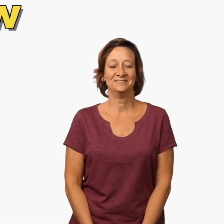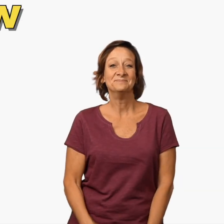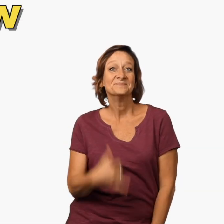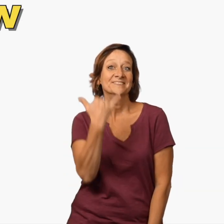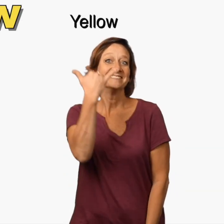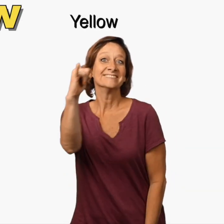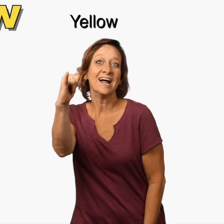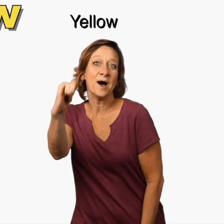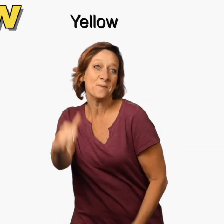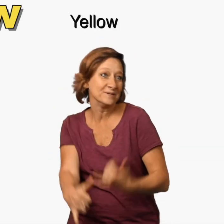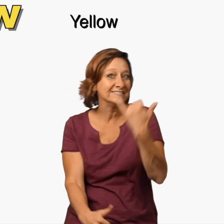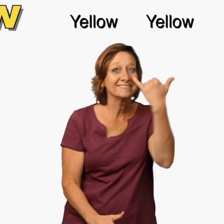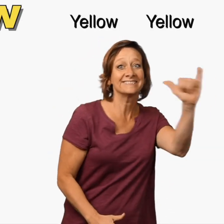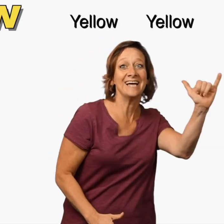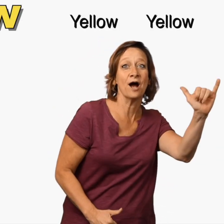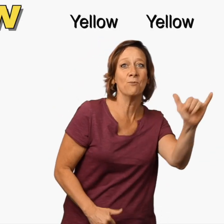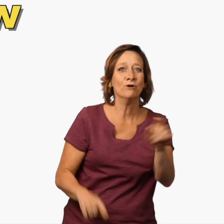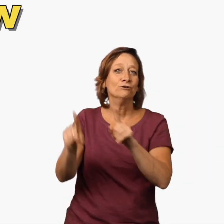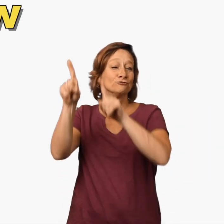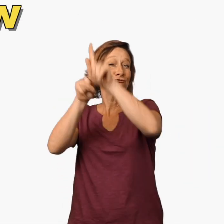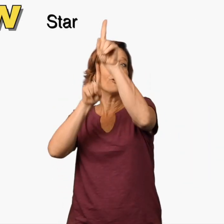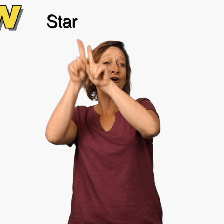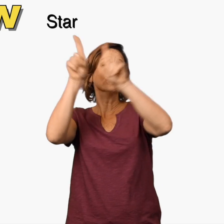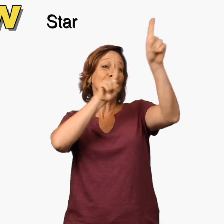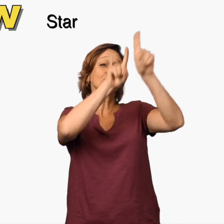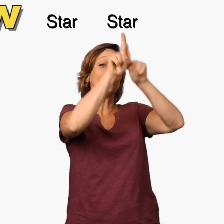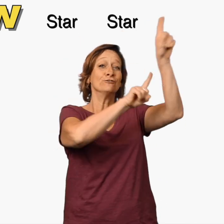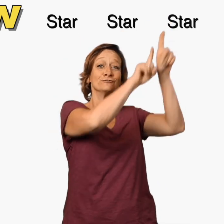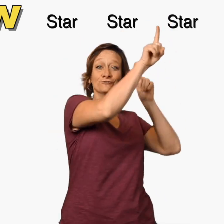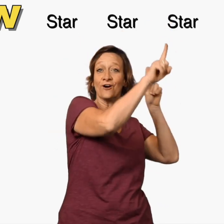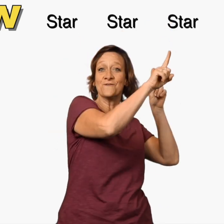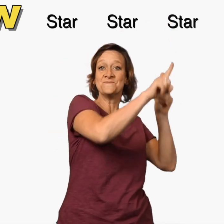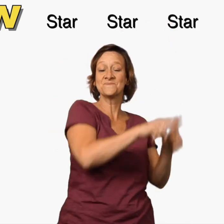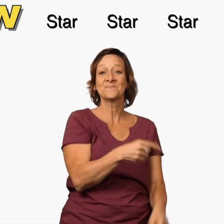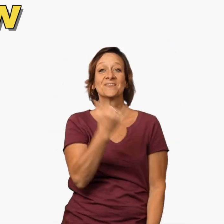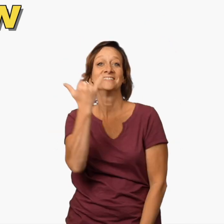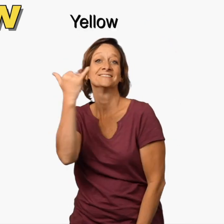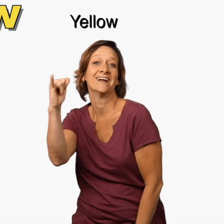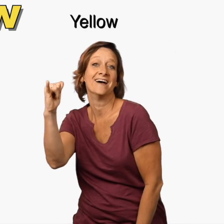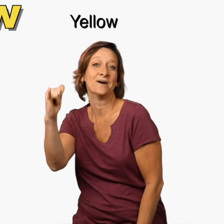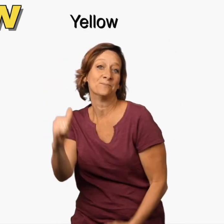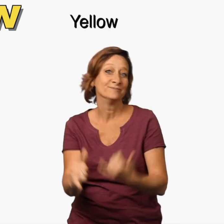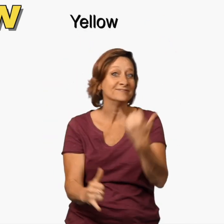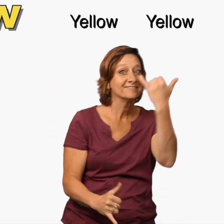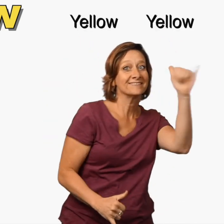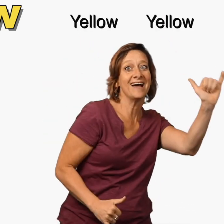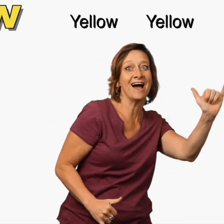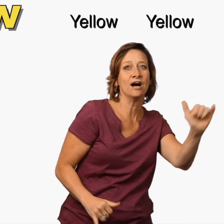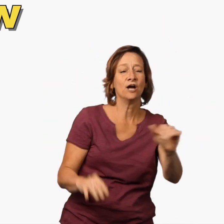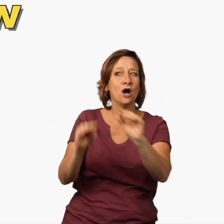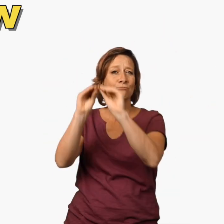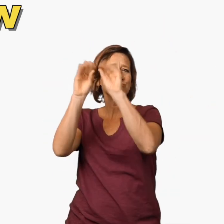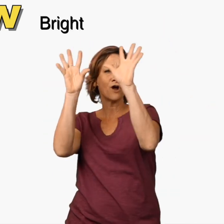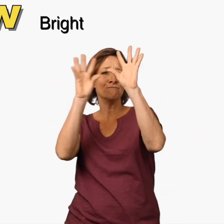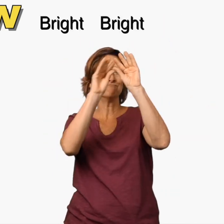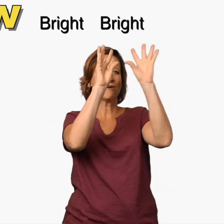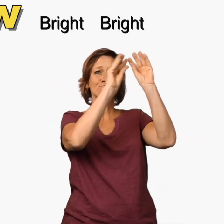Yellow, yellow Star, star, star Yellow, yellow Bright, bright,